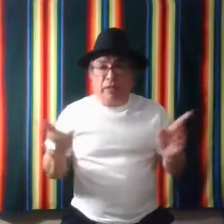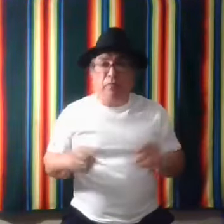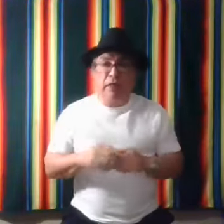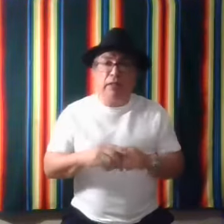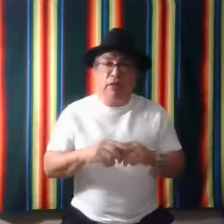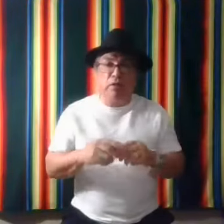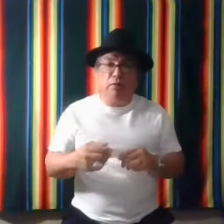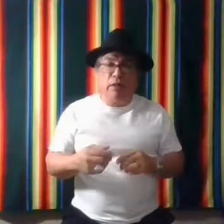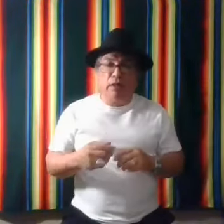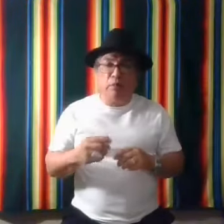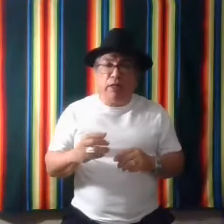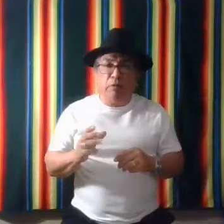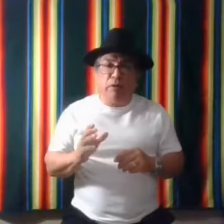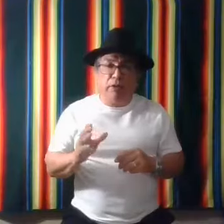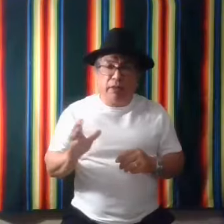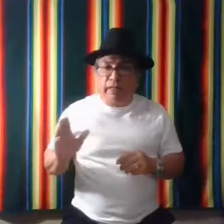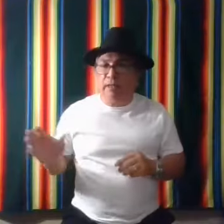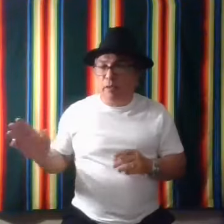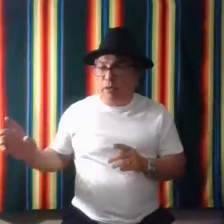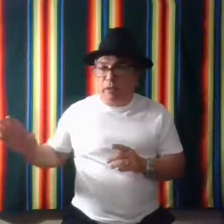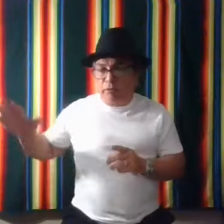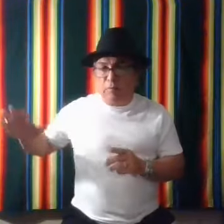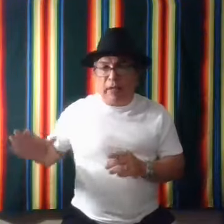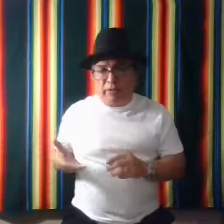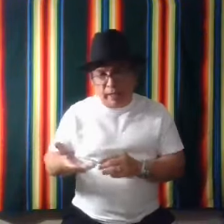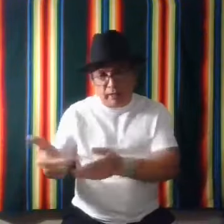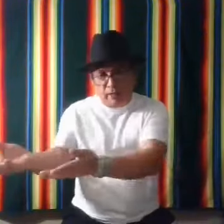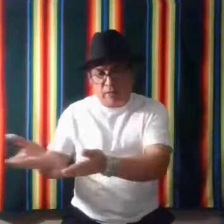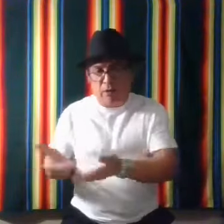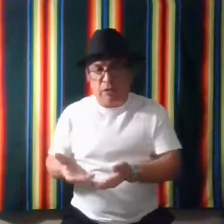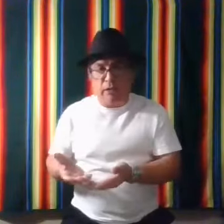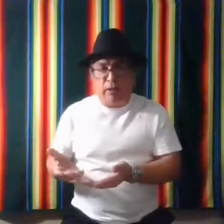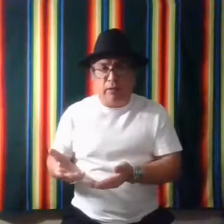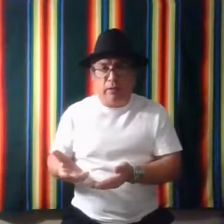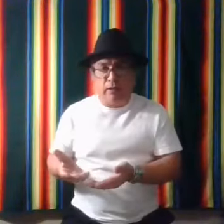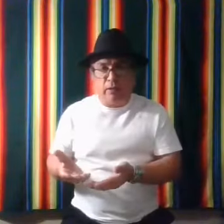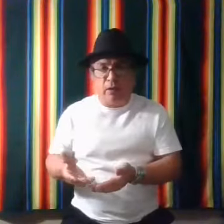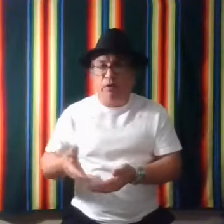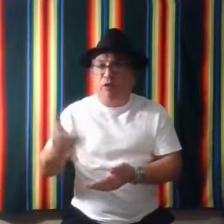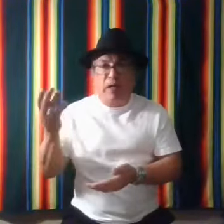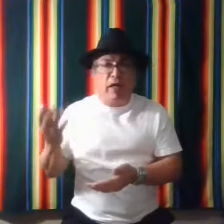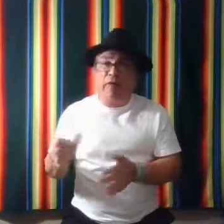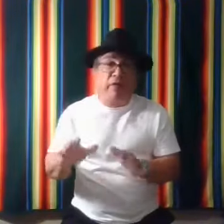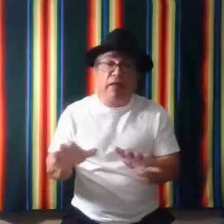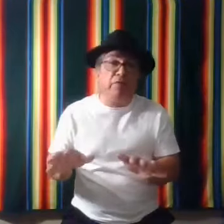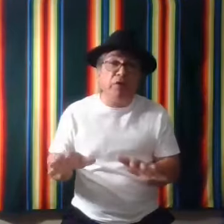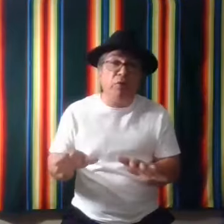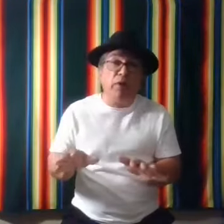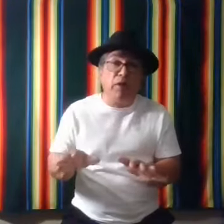to me, you know, to be able to, to take something that was passed down to me all through my life. And I never knew what,